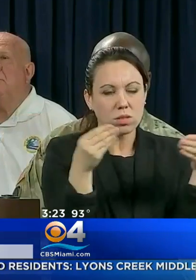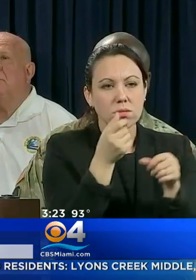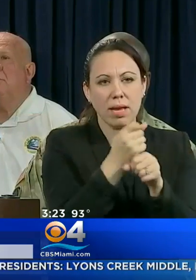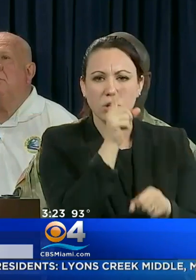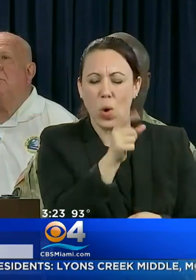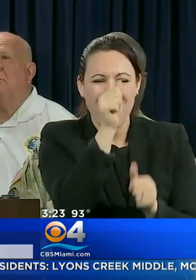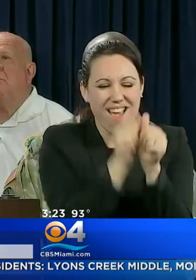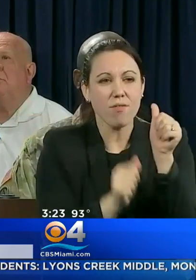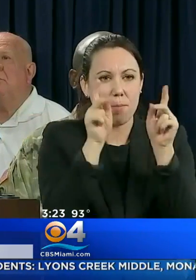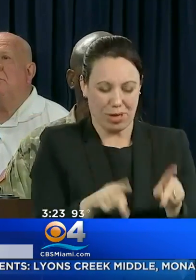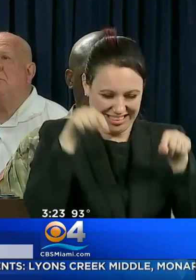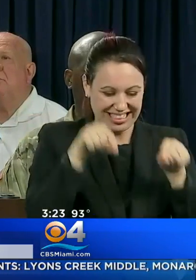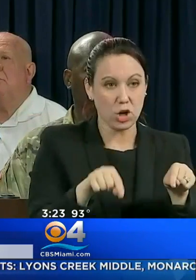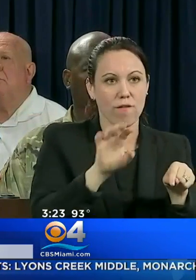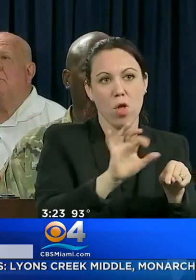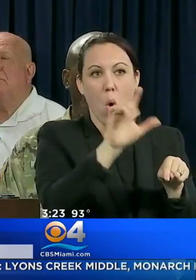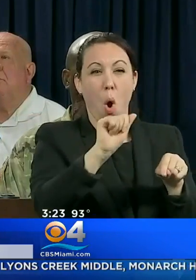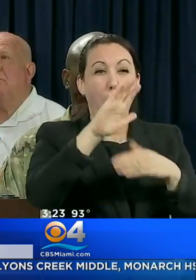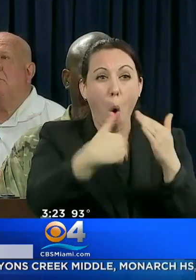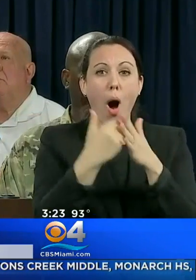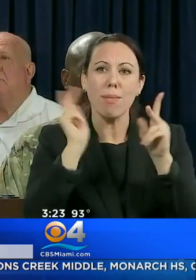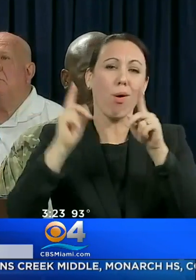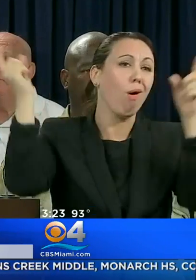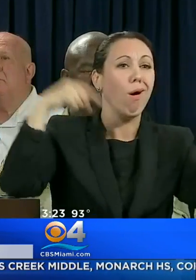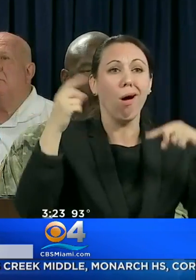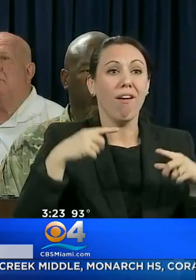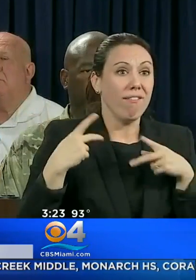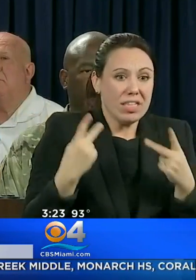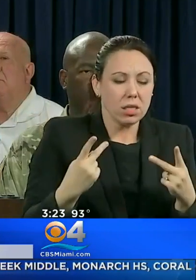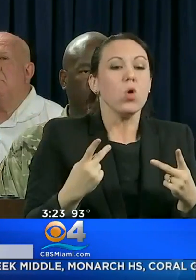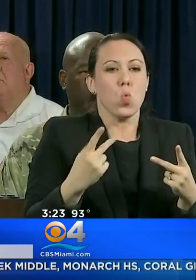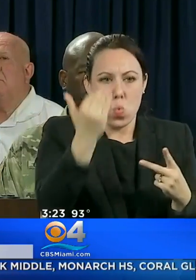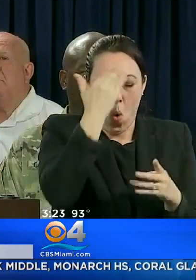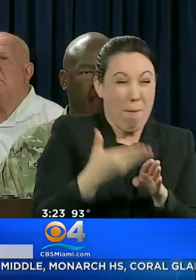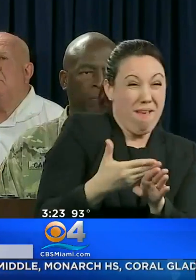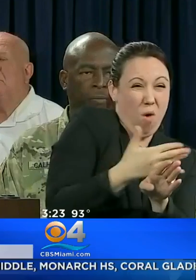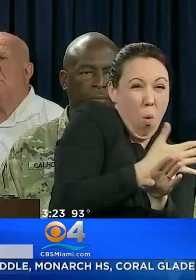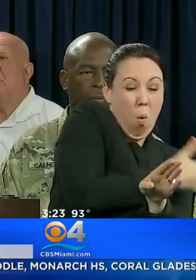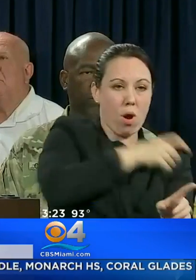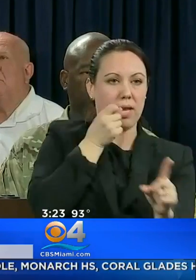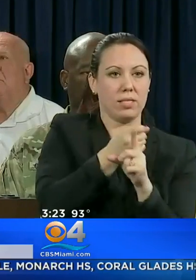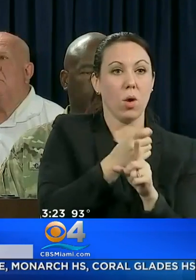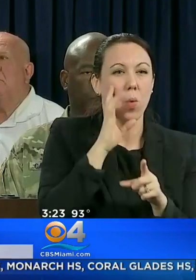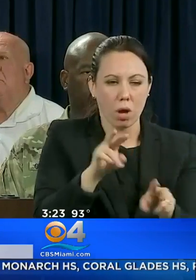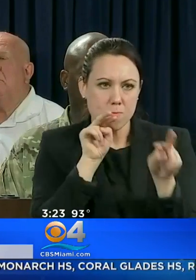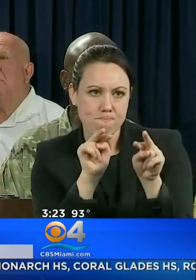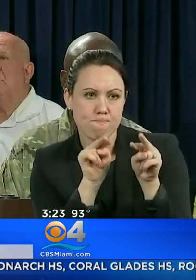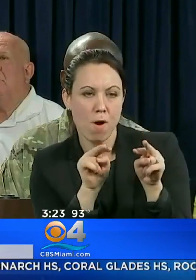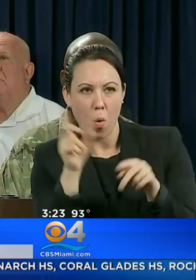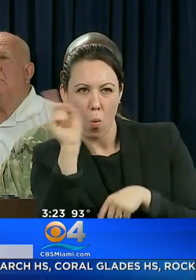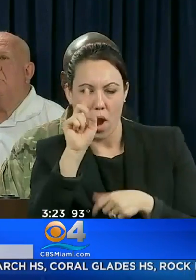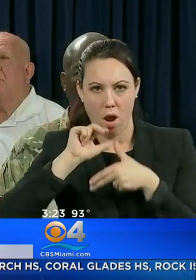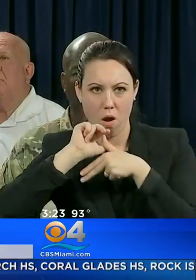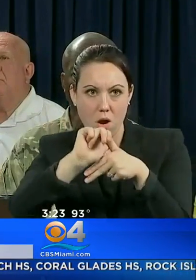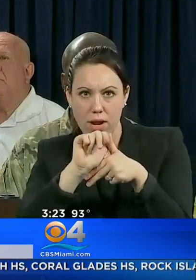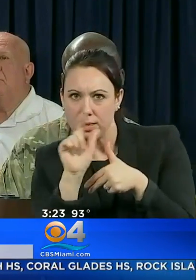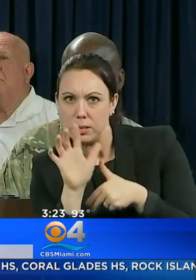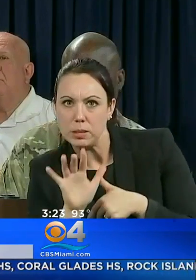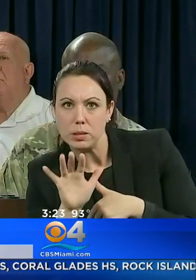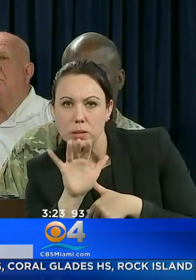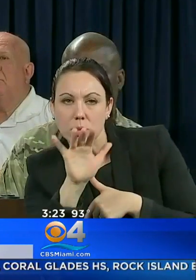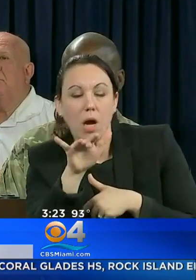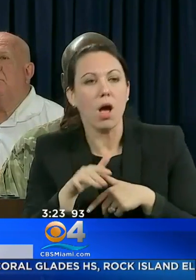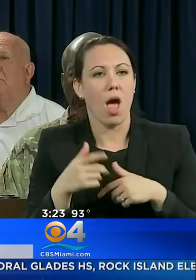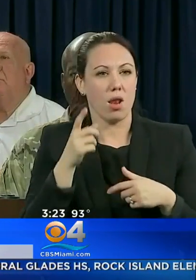FLORIDIAN AND ALL OF OUR VISITORS HAVE TIMELY INFORMATION ON THIS STORM. WE WILL CONTINUE TO CLOSELY MONITOR HURRICANE IRMA AND ISSUE